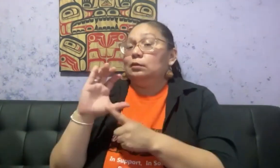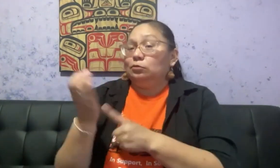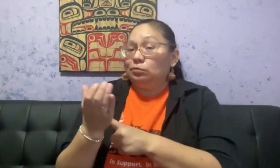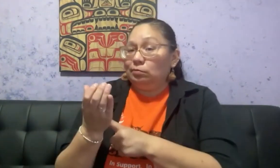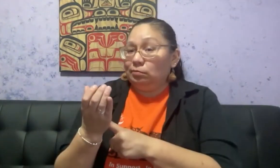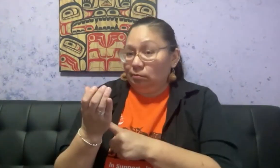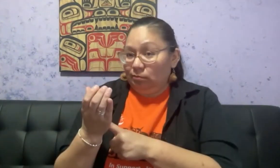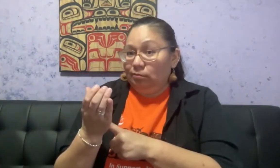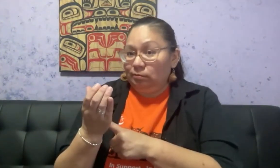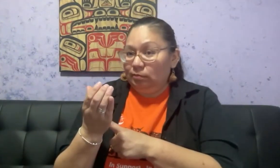Second is culture.